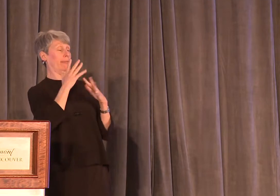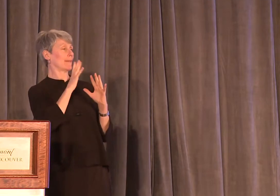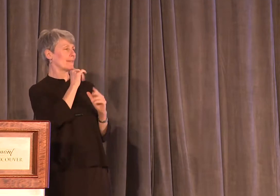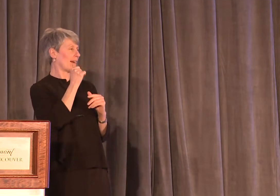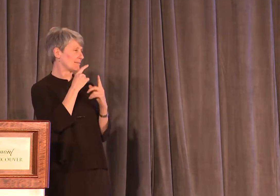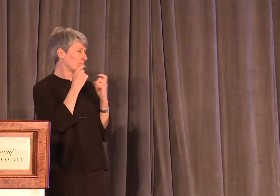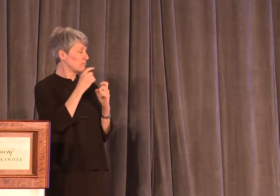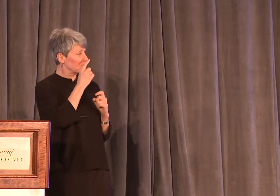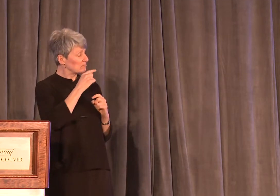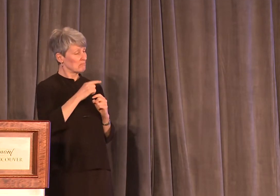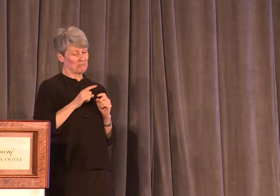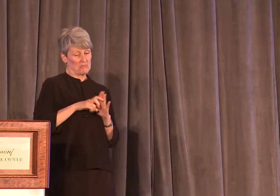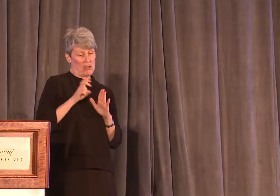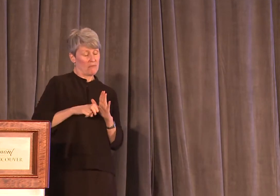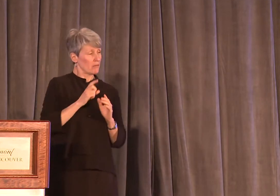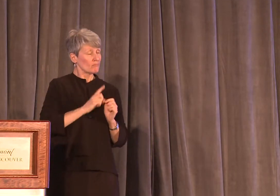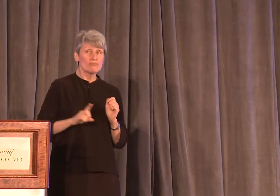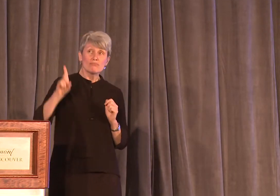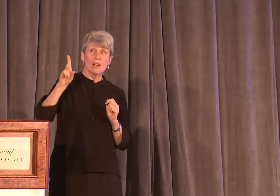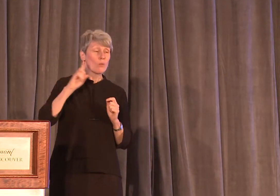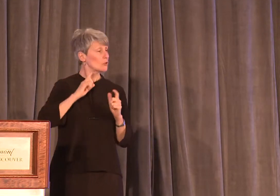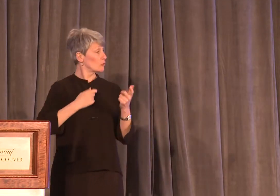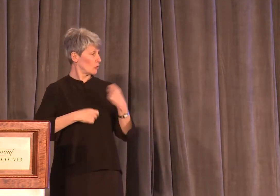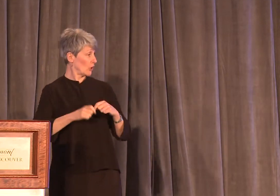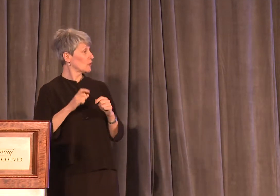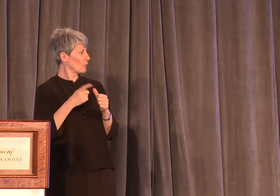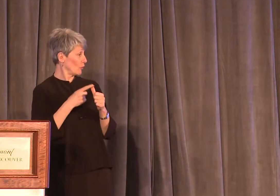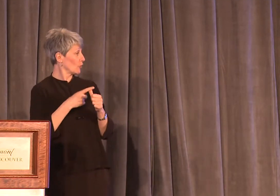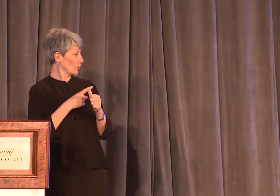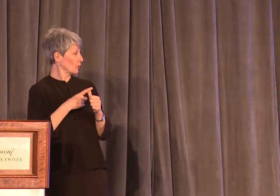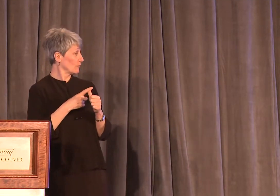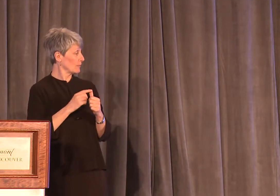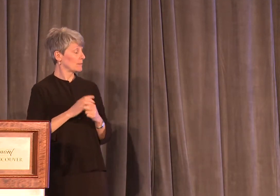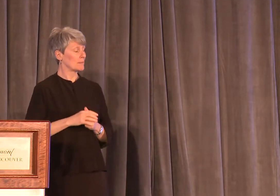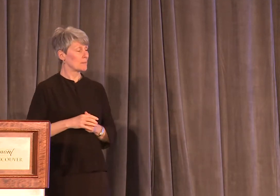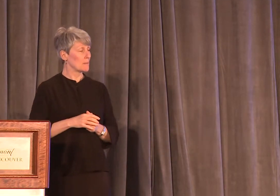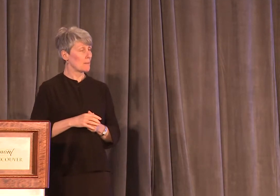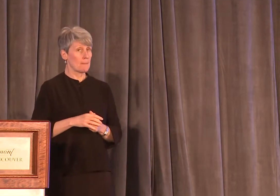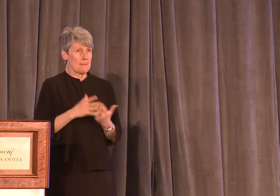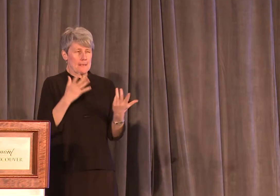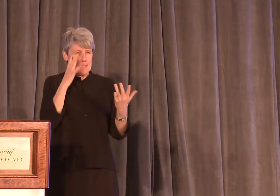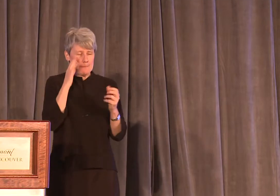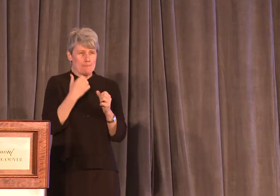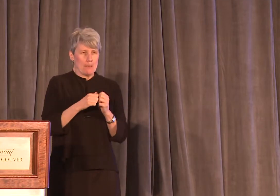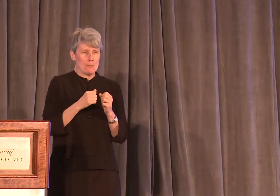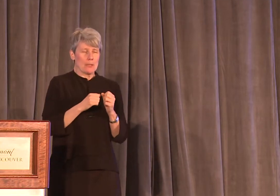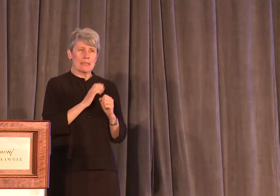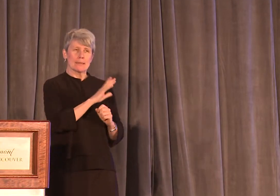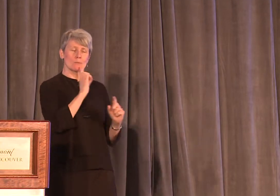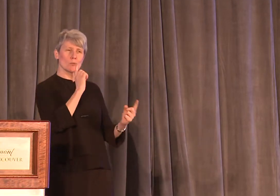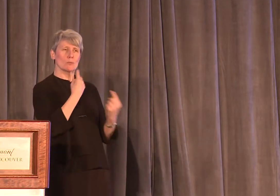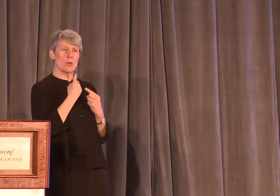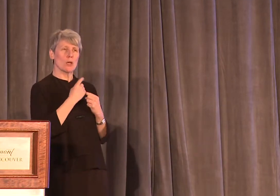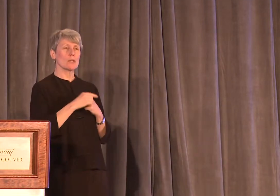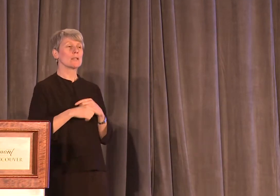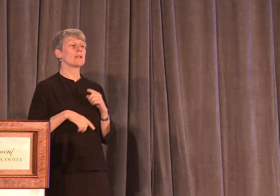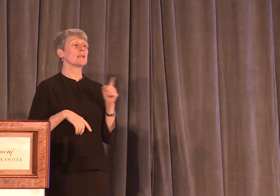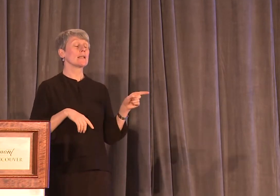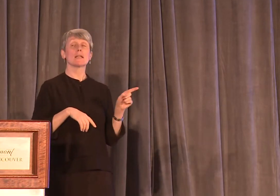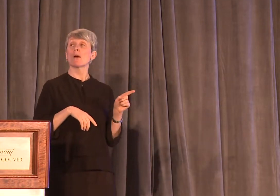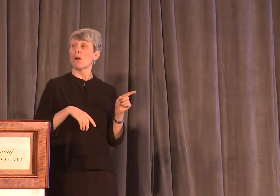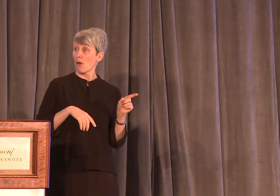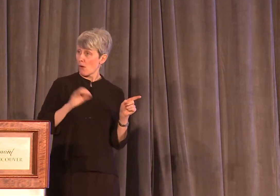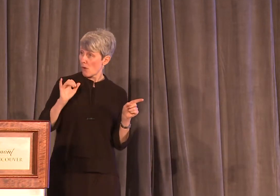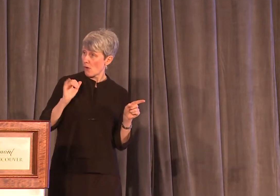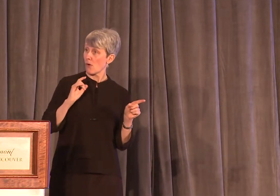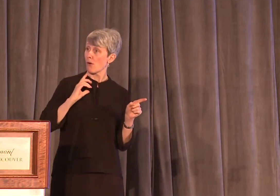and would he be willing to let me go upstairs and change first? I don't remember exactly what he said, but he turned around and brought